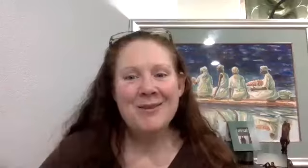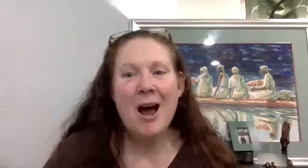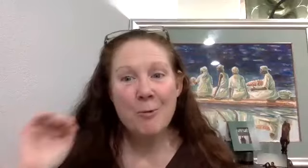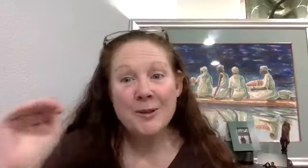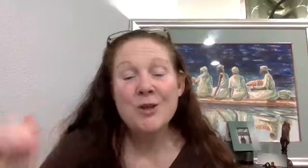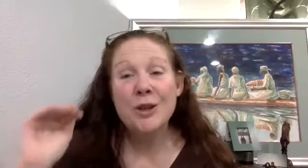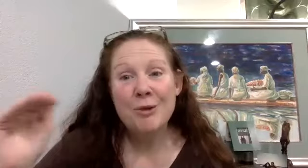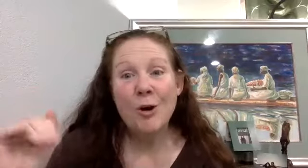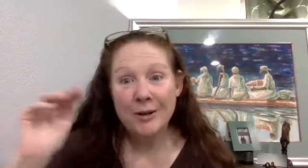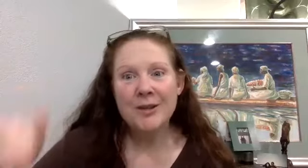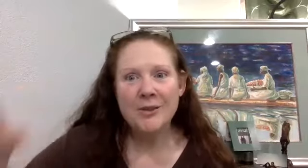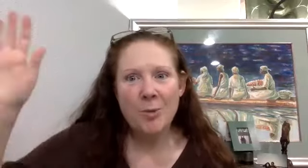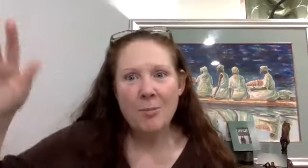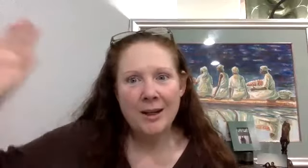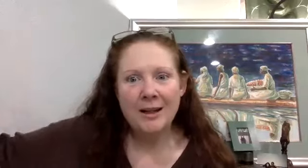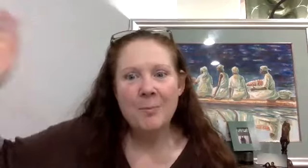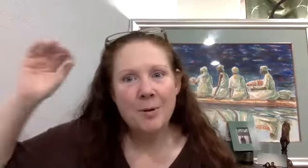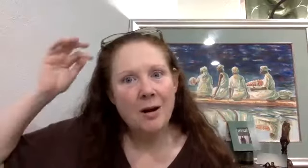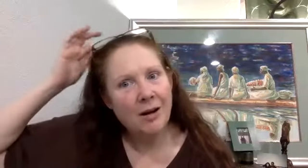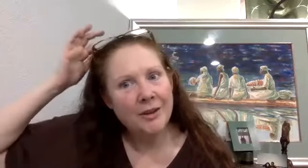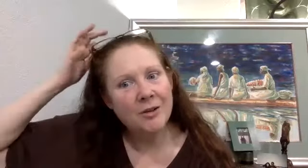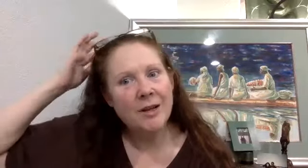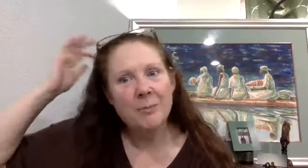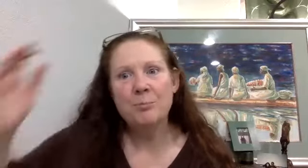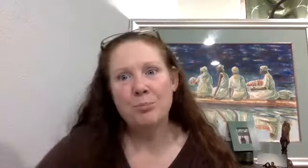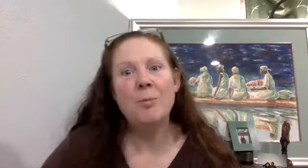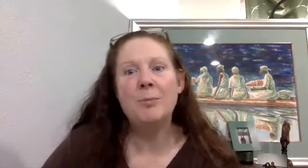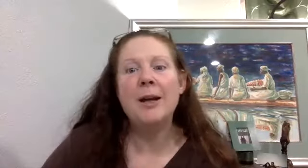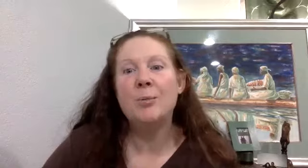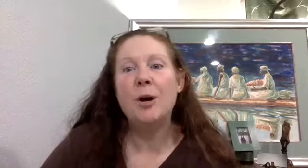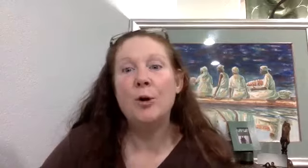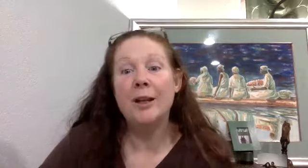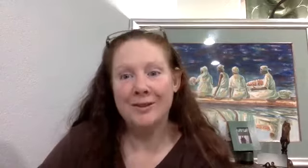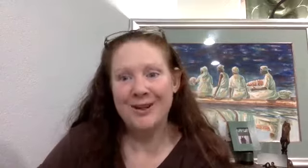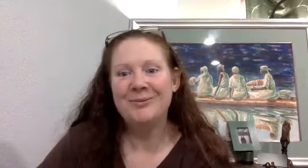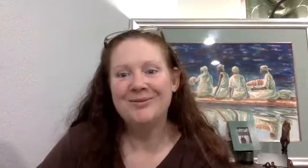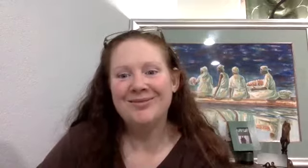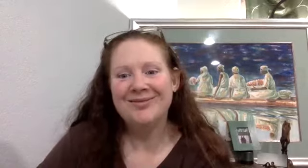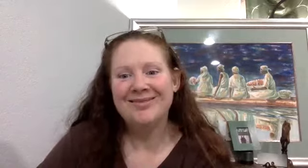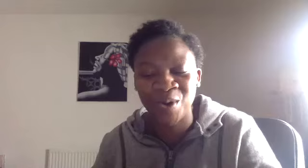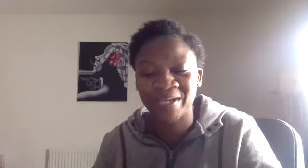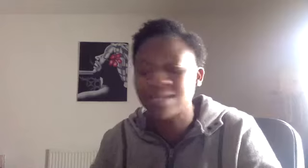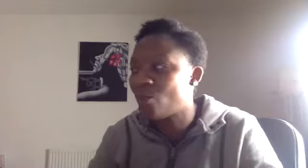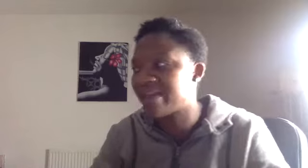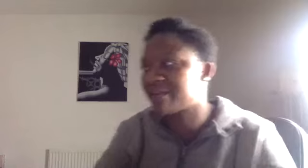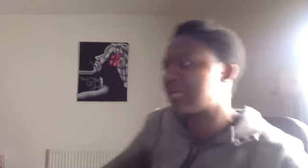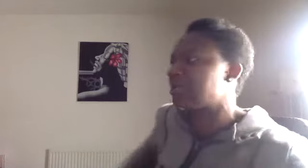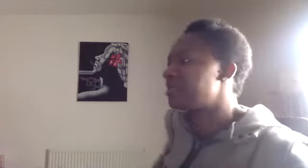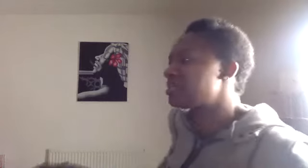I will send you the URL to this. I'll probably get it up on the internet probably by tomorrow morning. So no worry. Wait there a second. Let me just